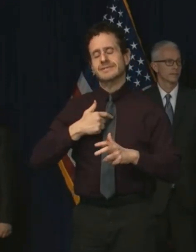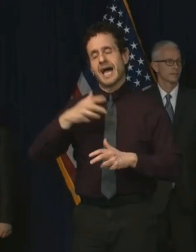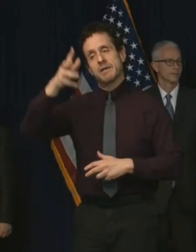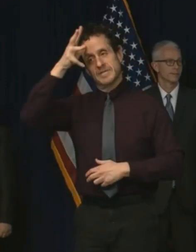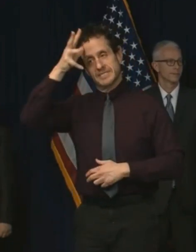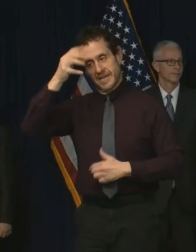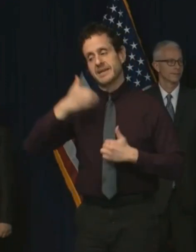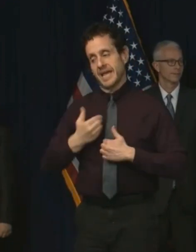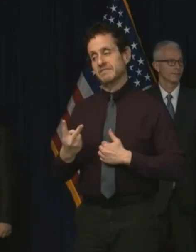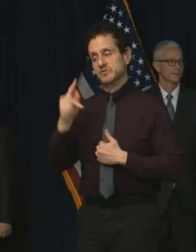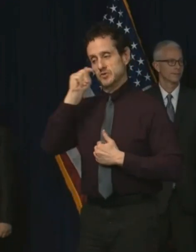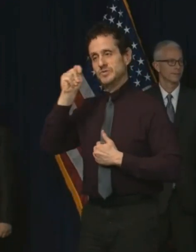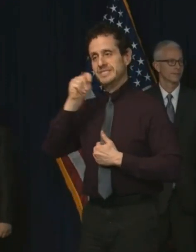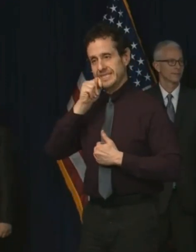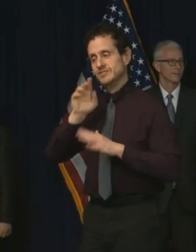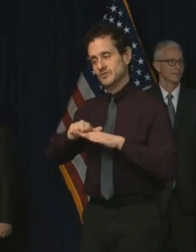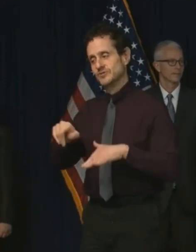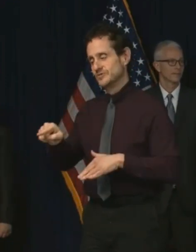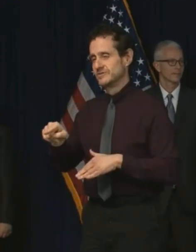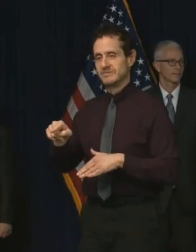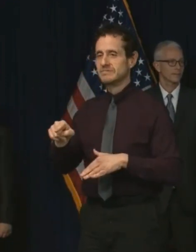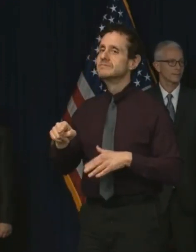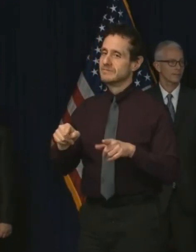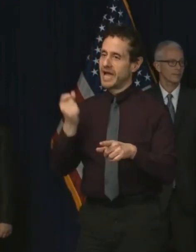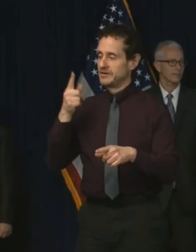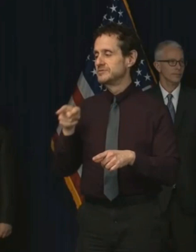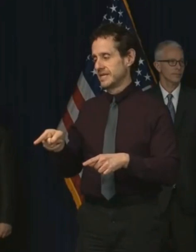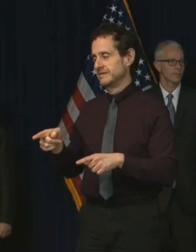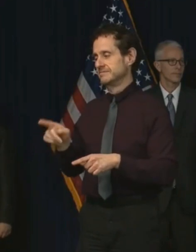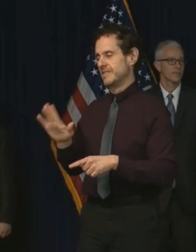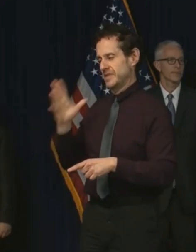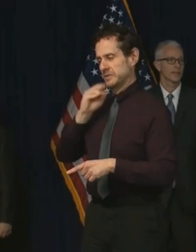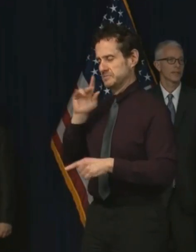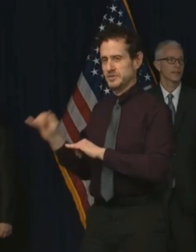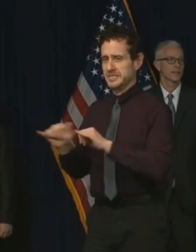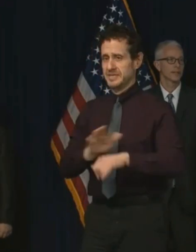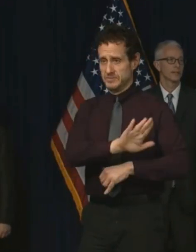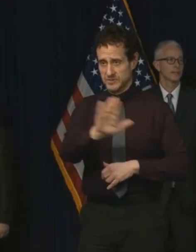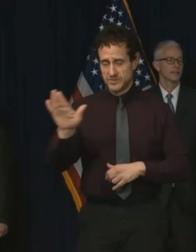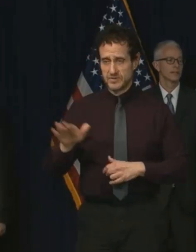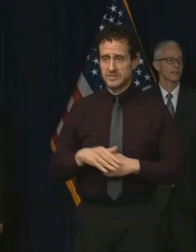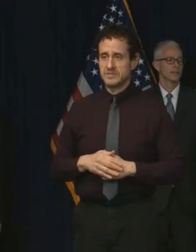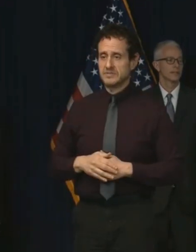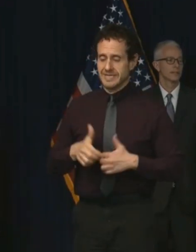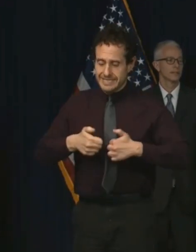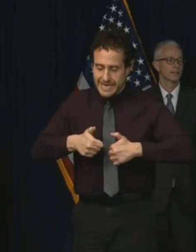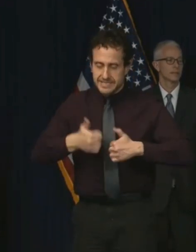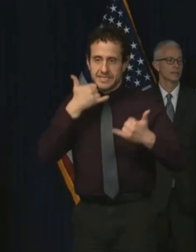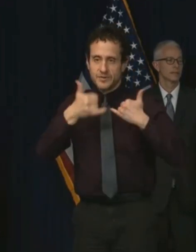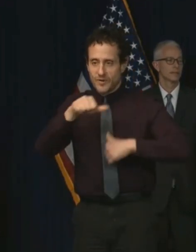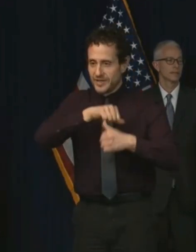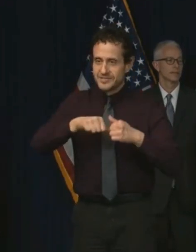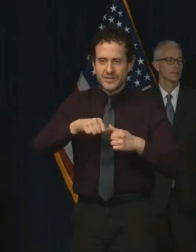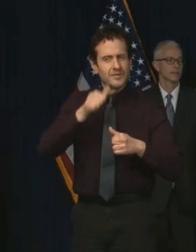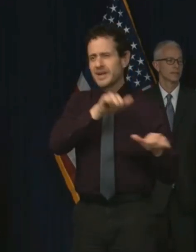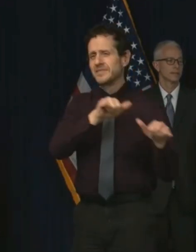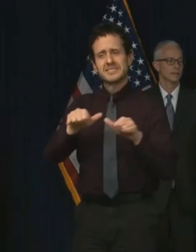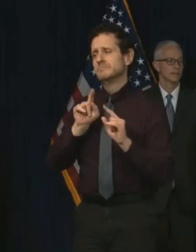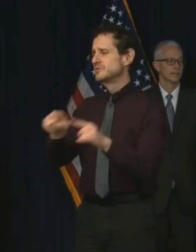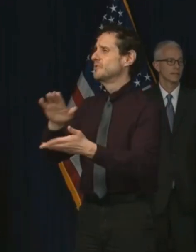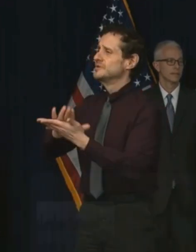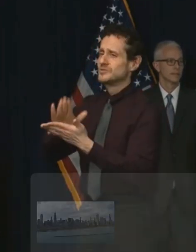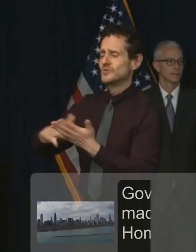only one. I won't try and tell you that texting and calling each other is the same as hanging out in the hallways or in the lunchroom.